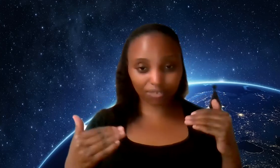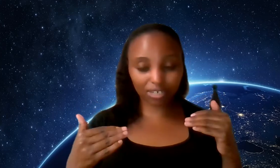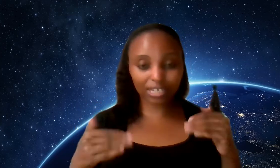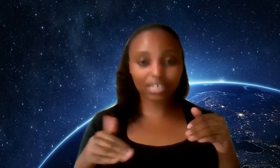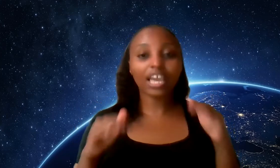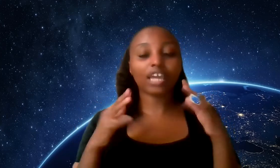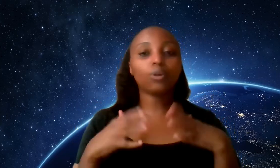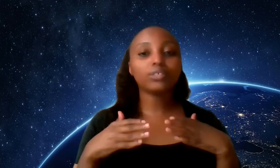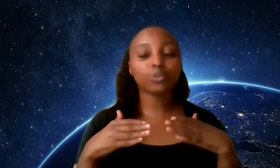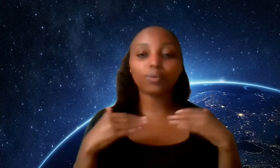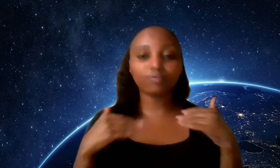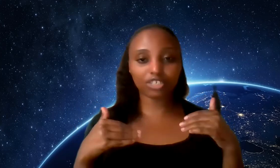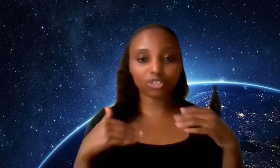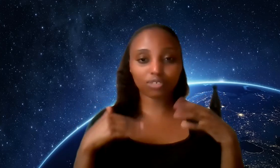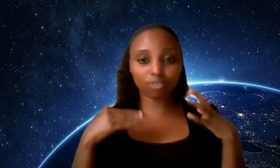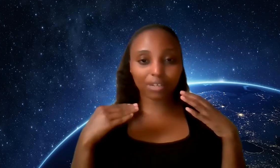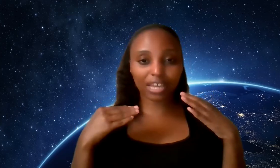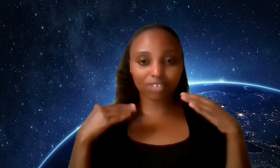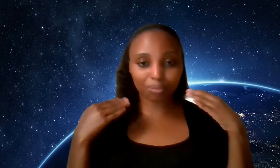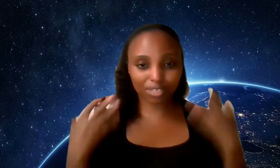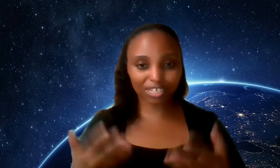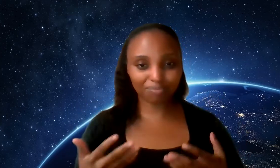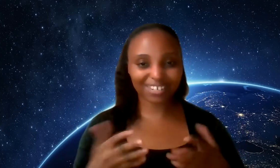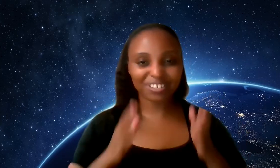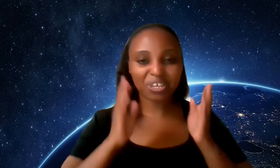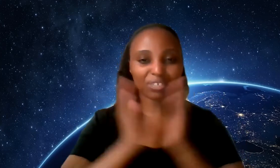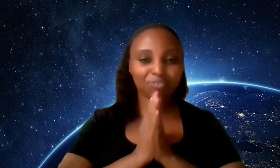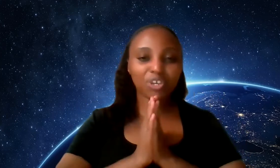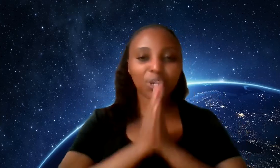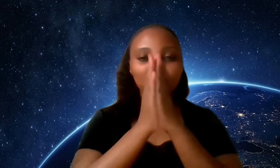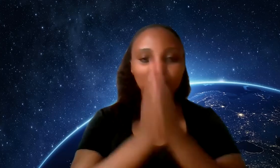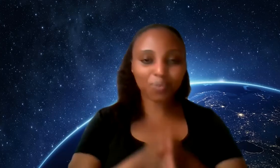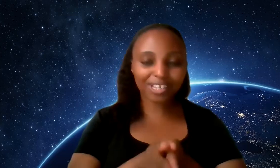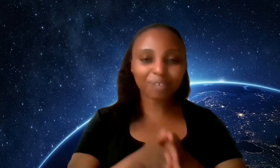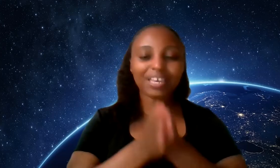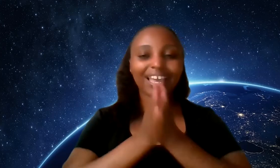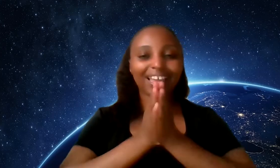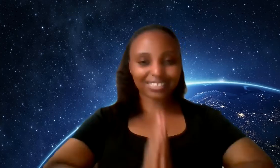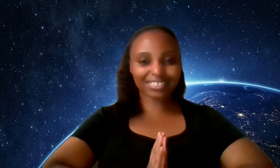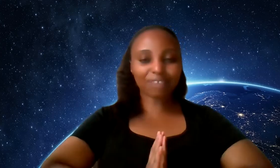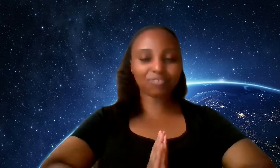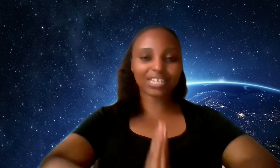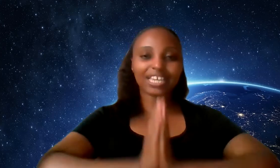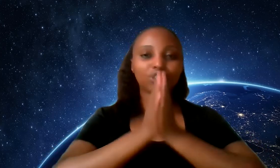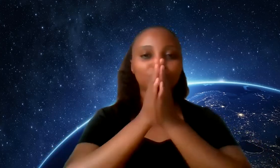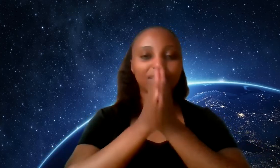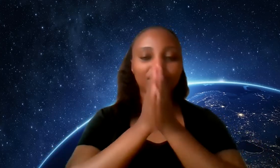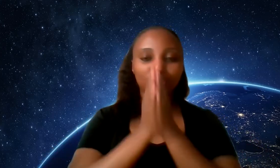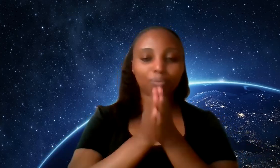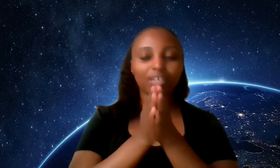differently and also hopefully transforming life in a positive manner if you're here welcome and let's dive in into today's topic